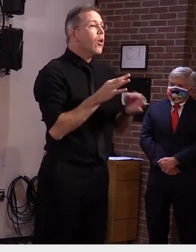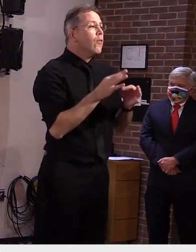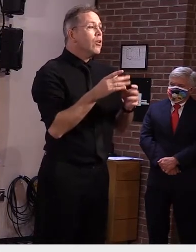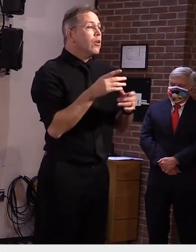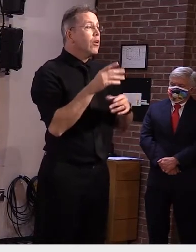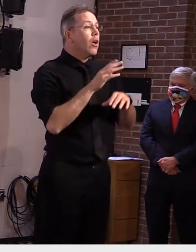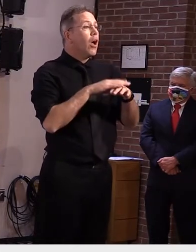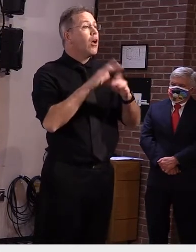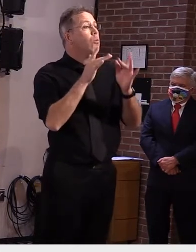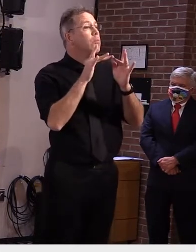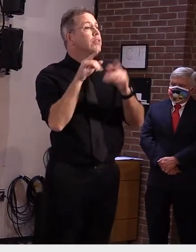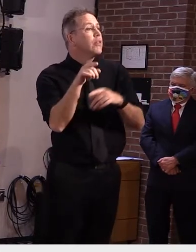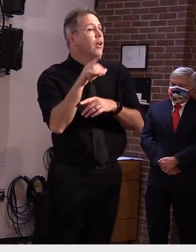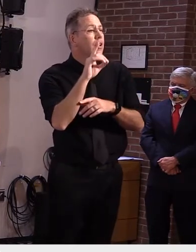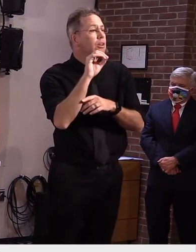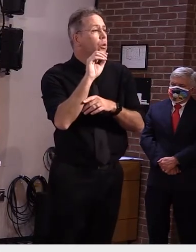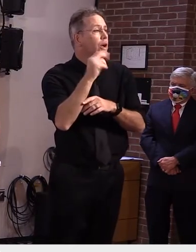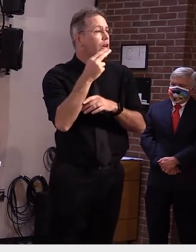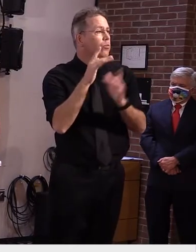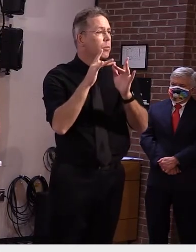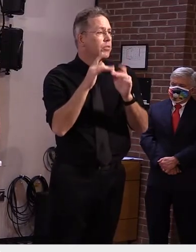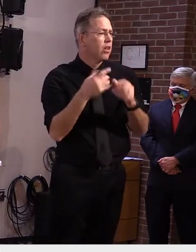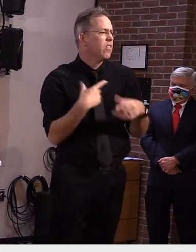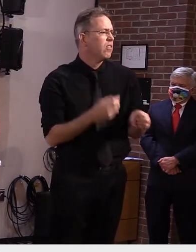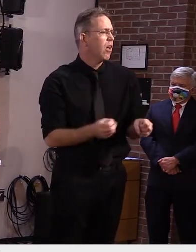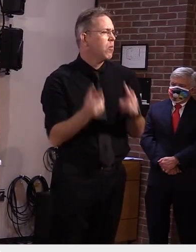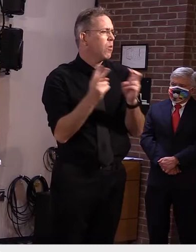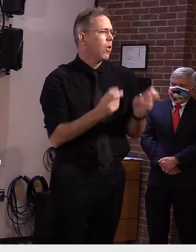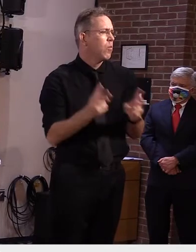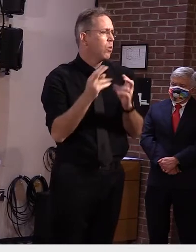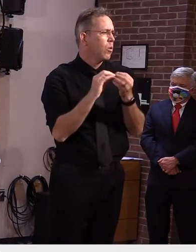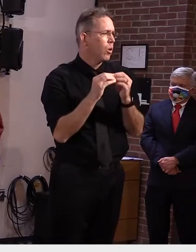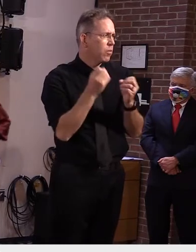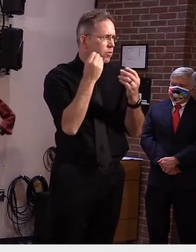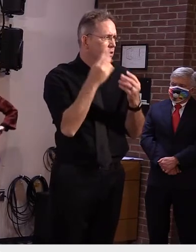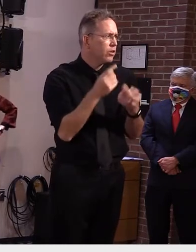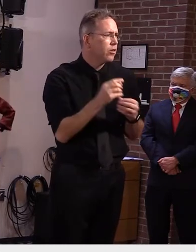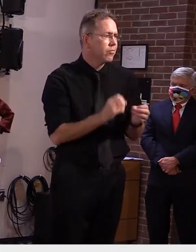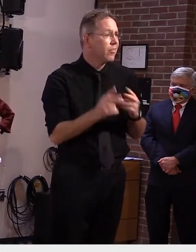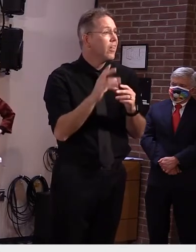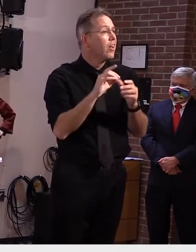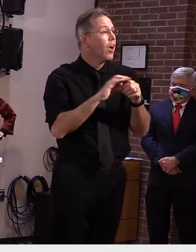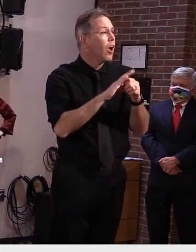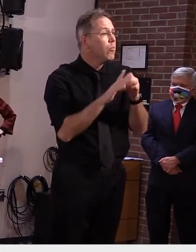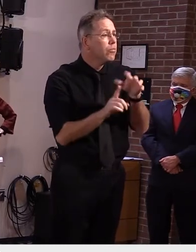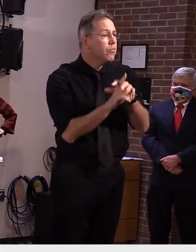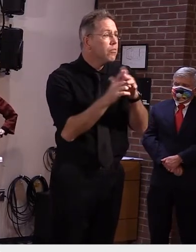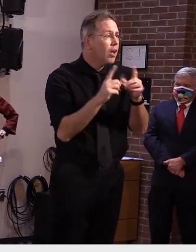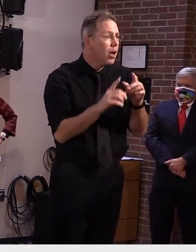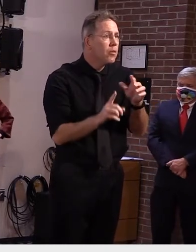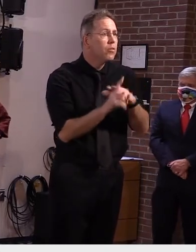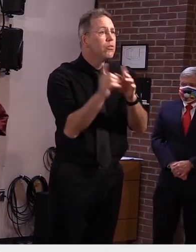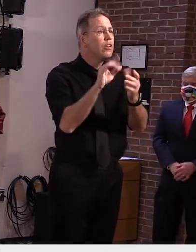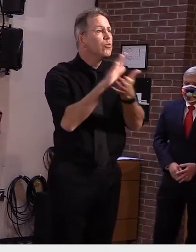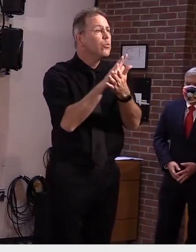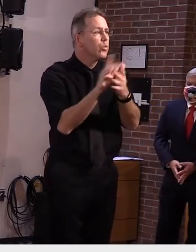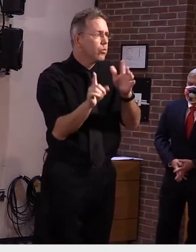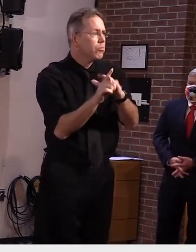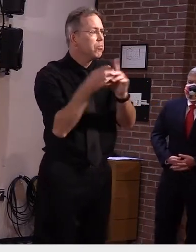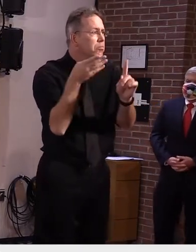on the any cases who were at school while they were infectious whether it's adults or children